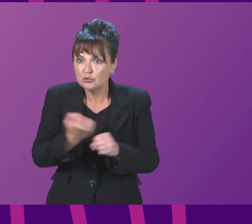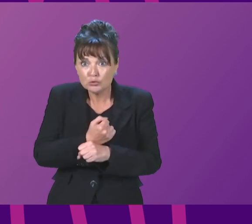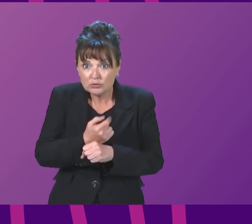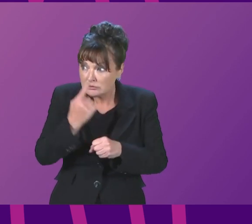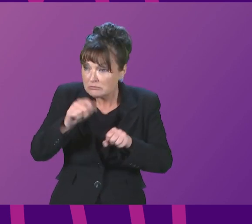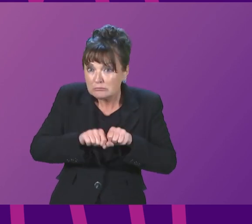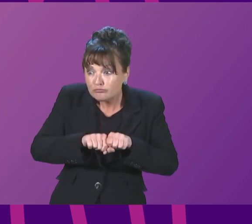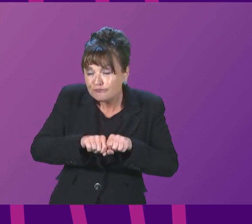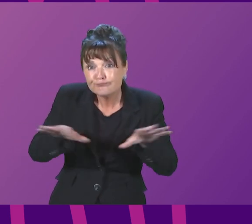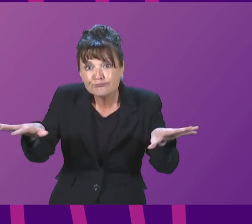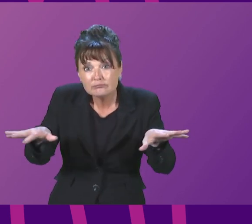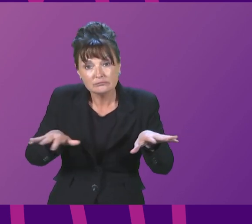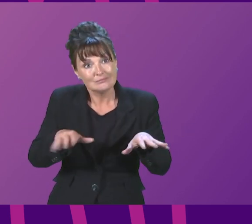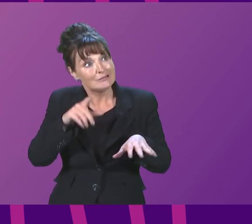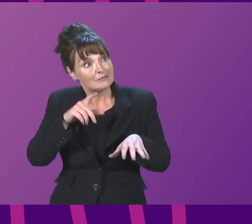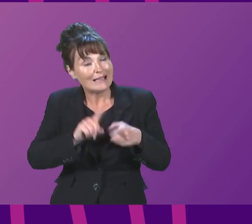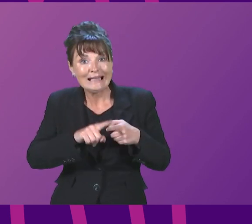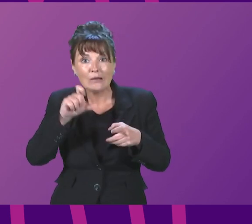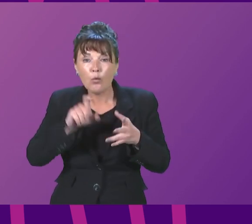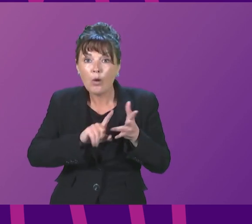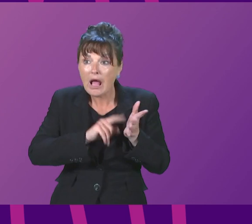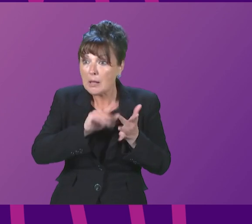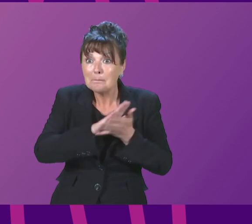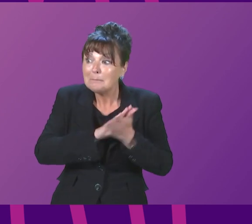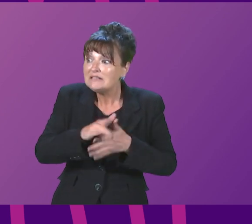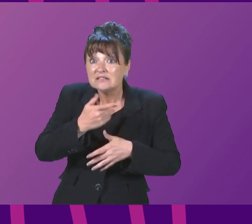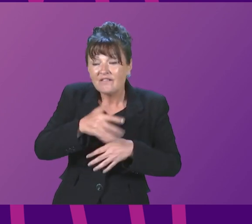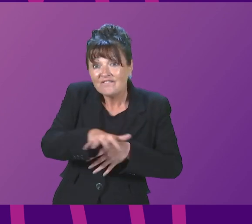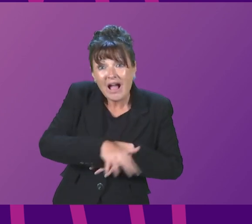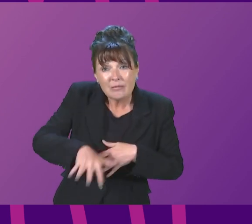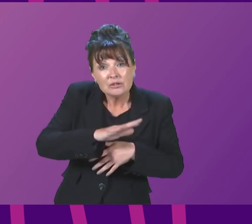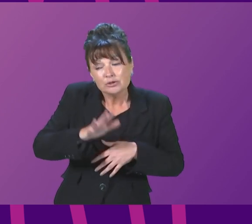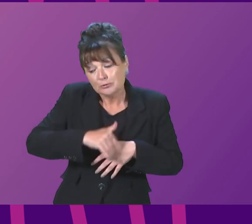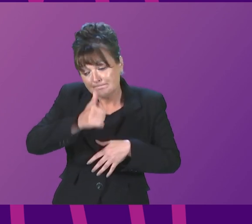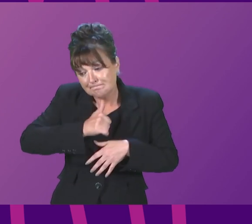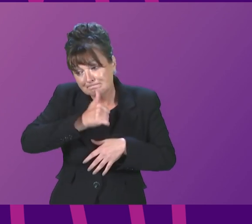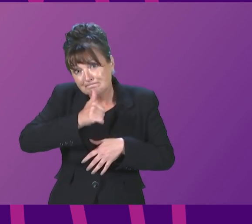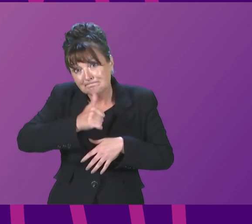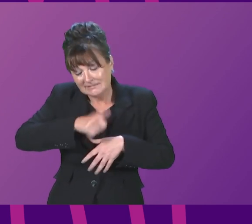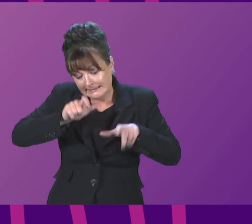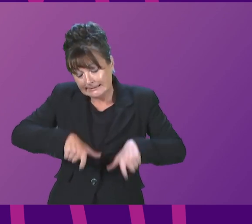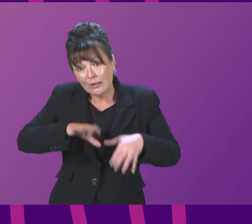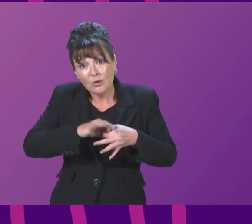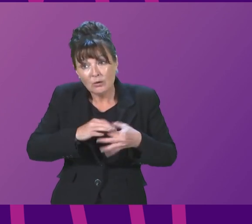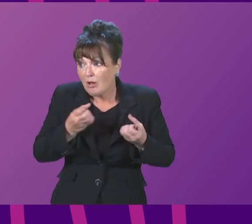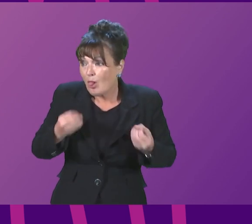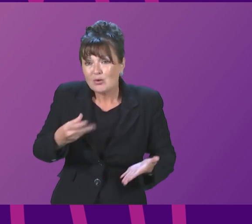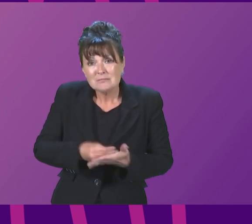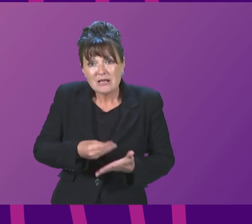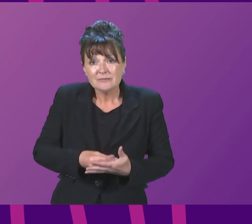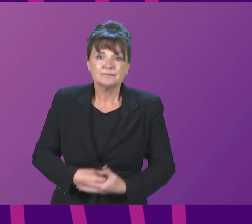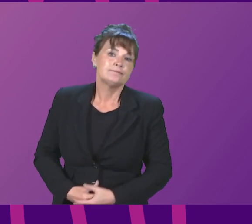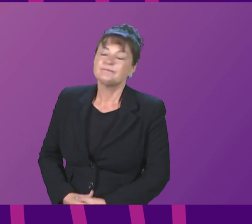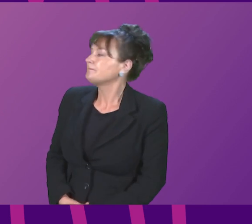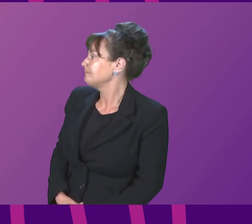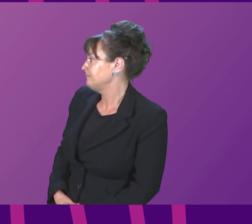look to put in place a loss of earnings scheme to support those families who have borne the brunt of this debacle? First Minister. Can I thank Sarah